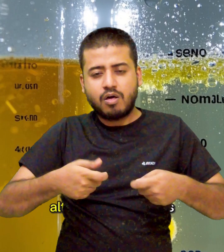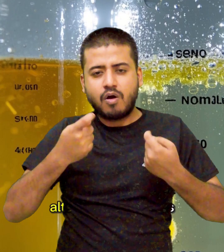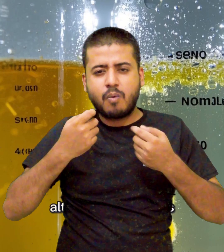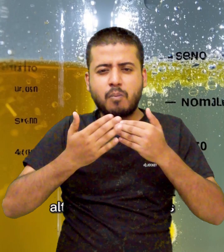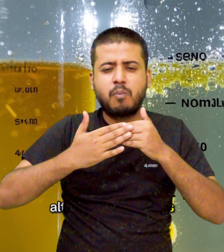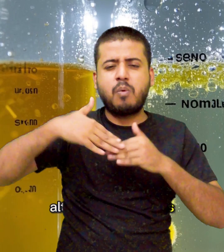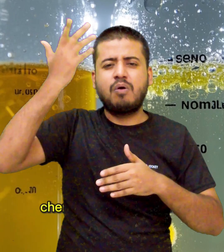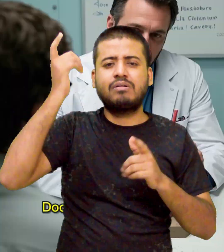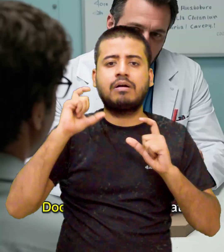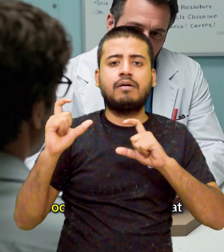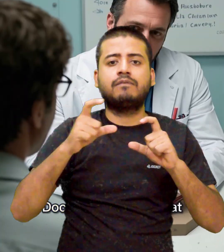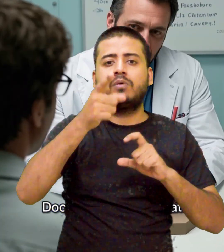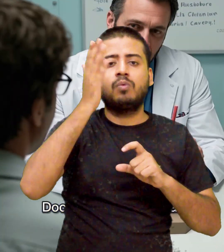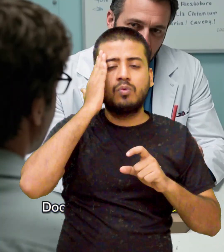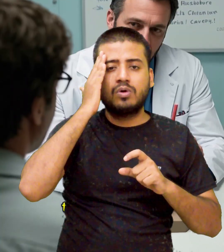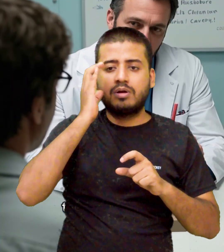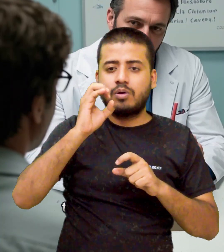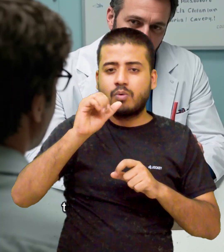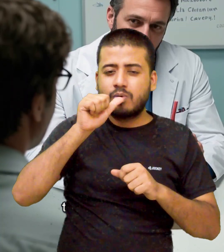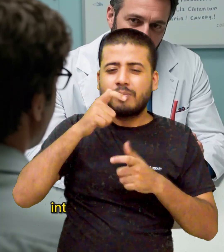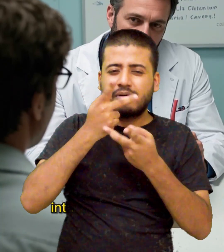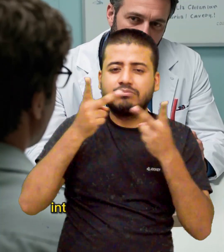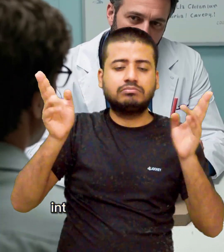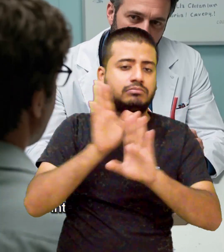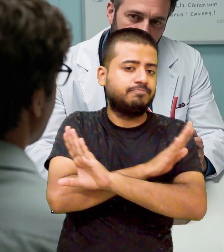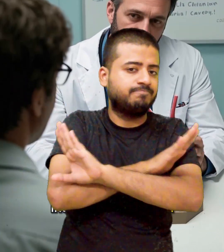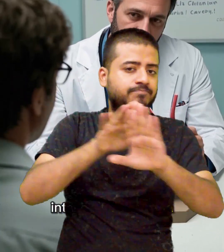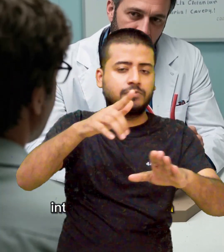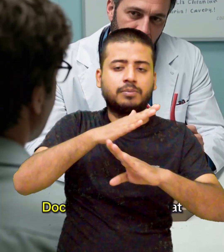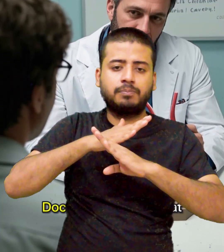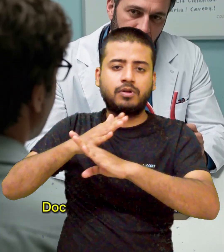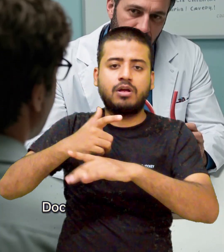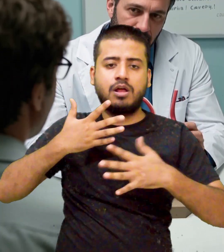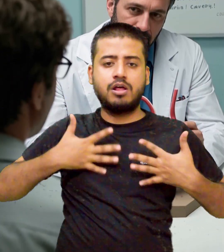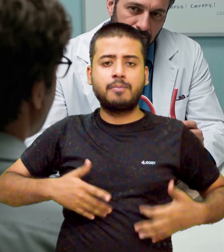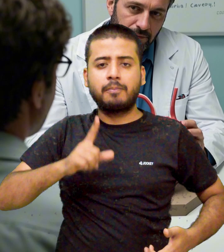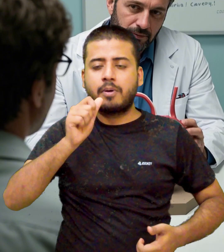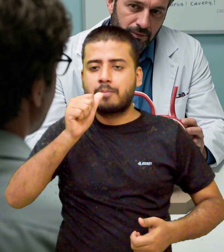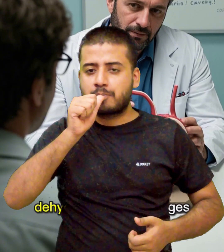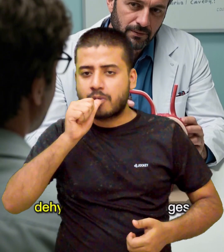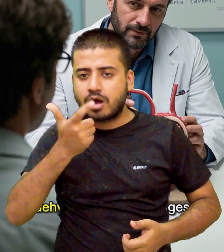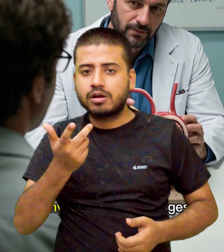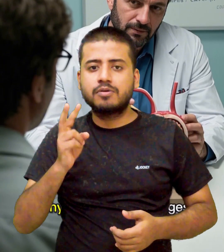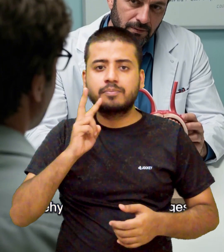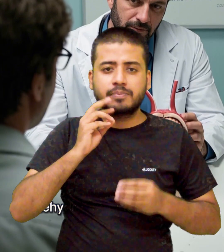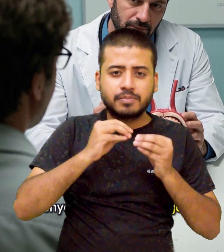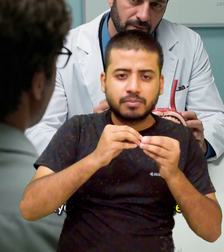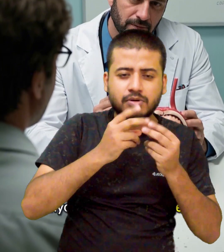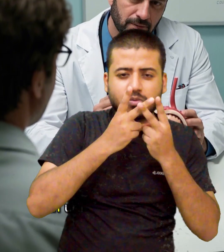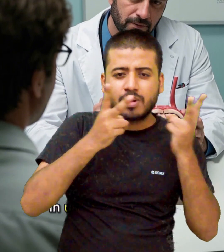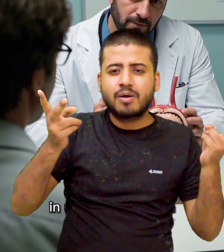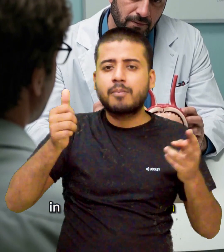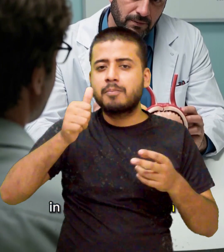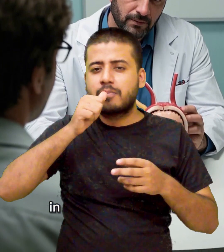2 diabetes. High sugar consumption can lead to insulin resistance, a key factor in developing type 2 diabetes.